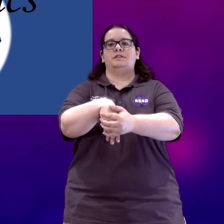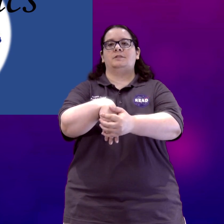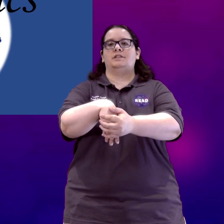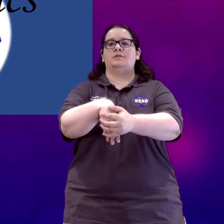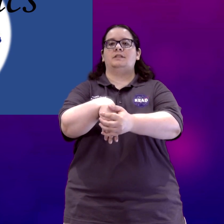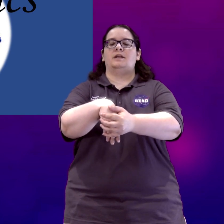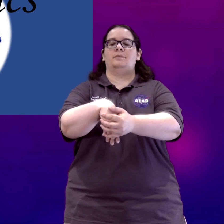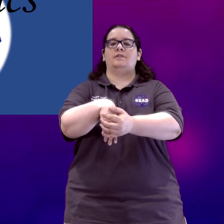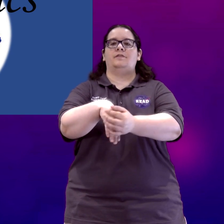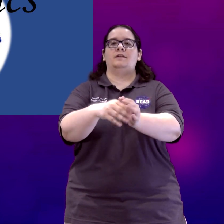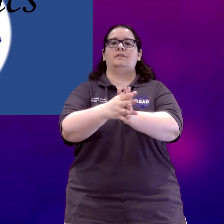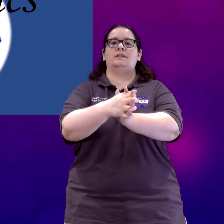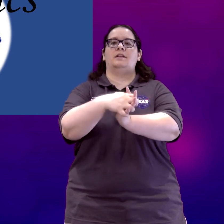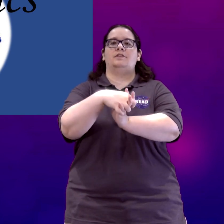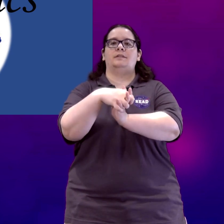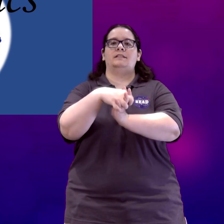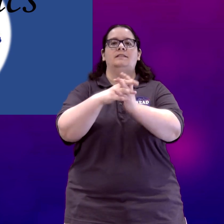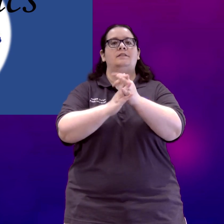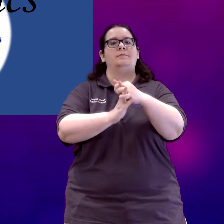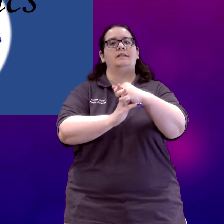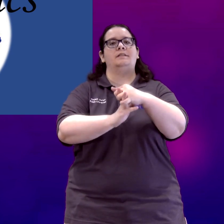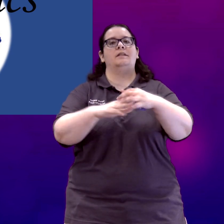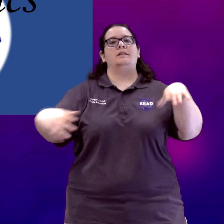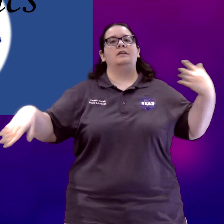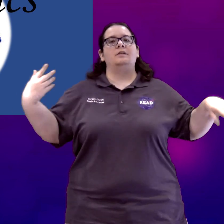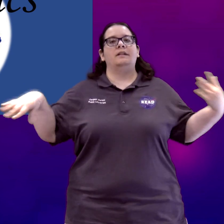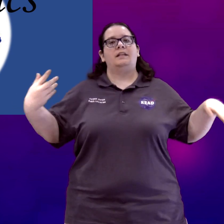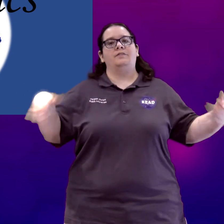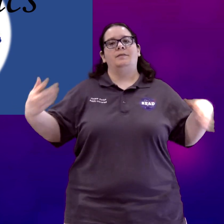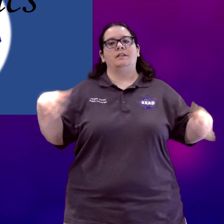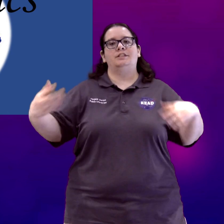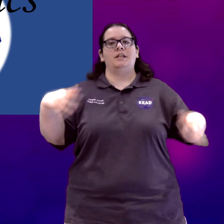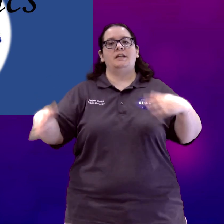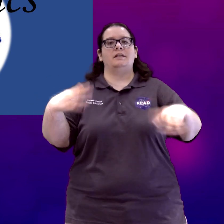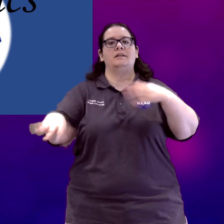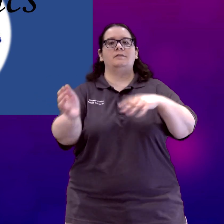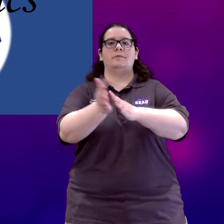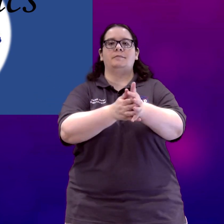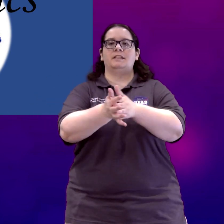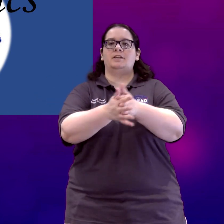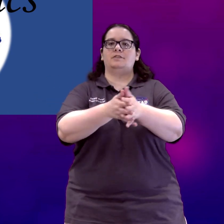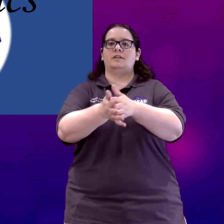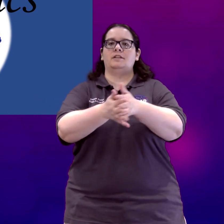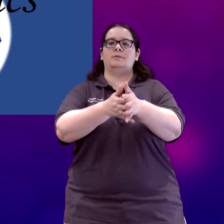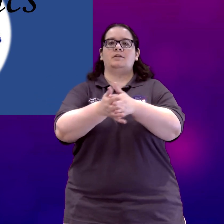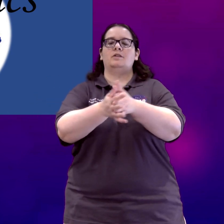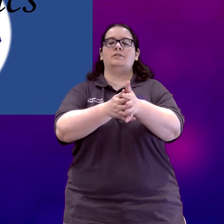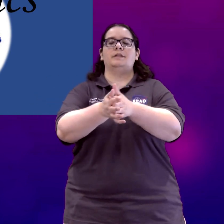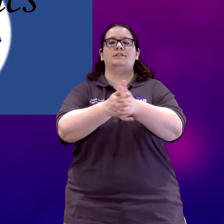just want to loosen up your fingers and your wrists a little bit. Go ahead and give them a shake, rub them together if they're a little bit cold. Make sure